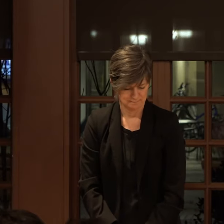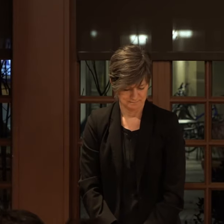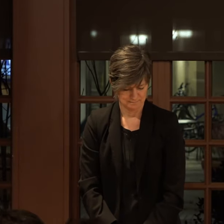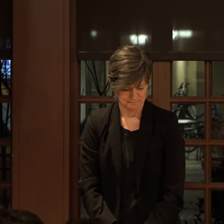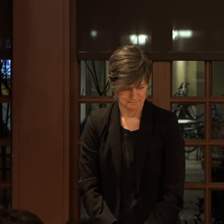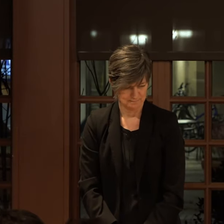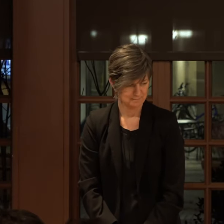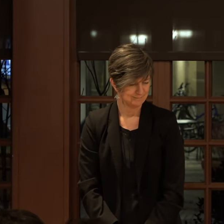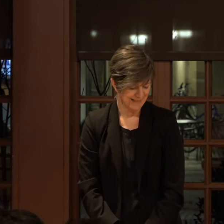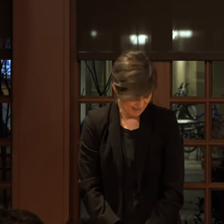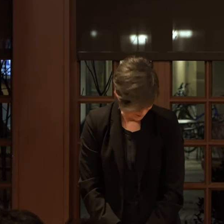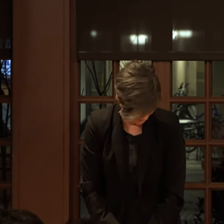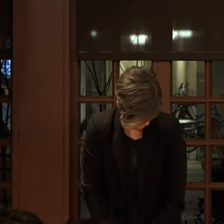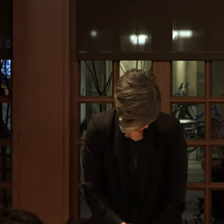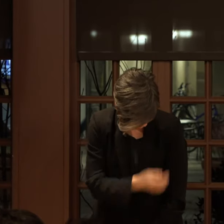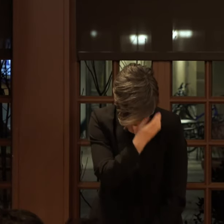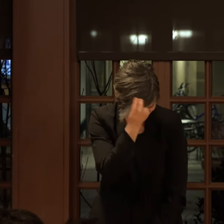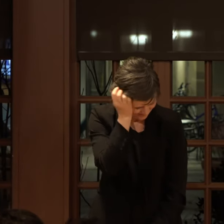And was beautiful.